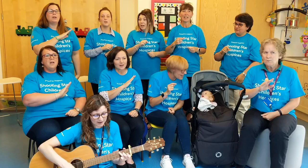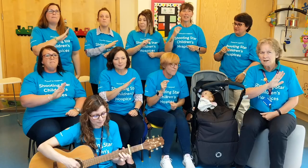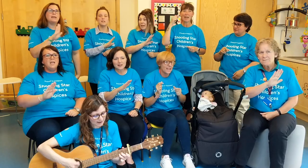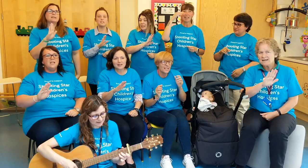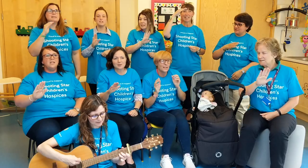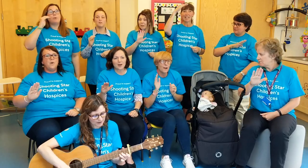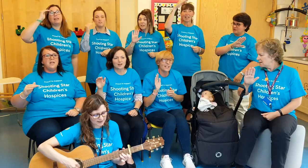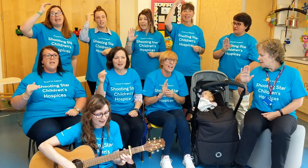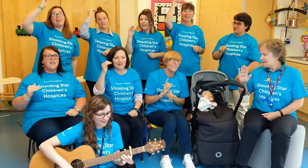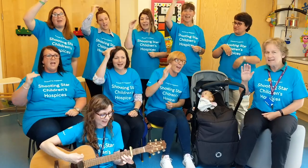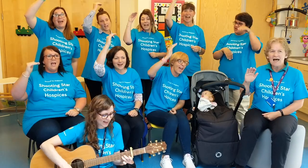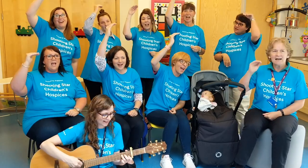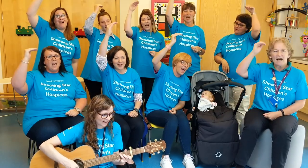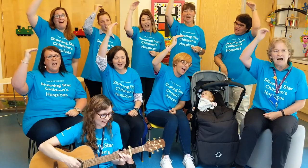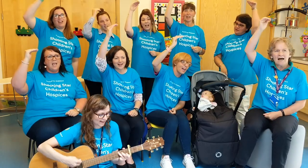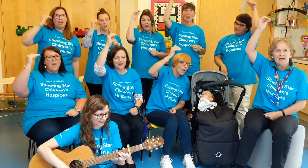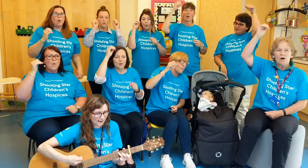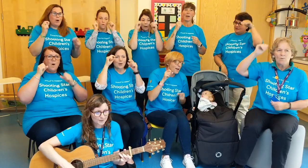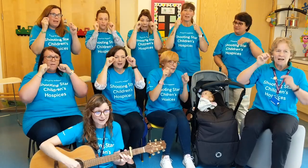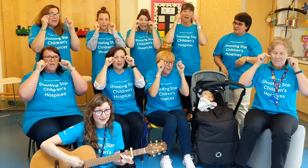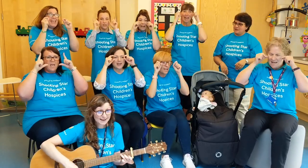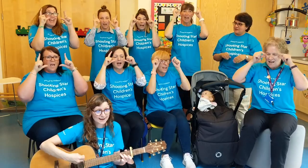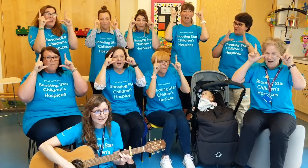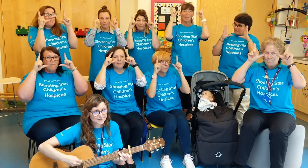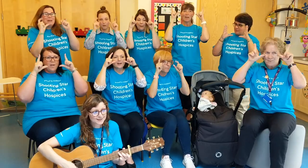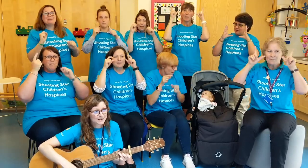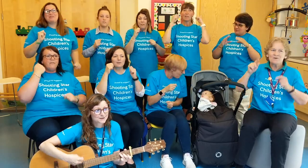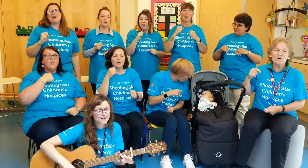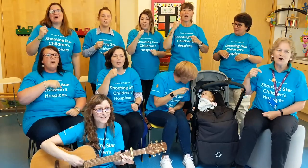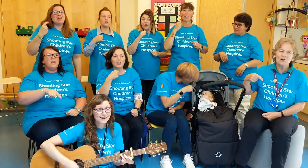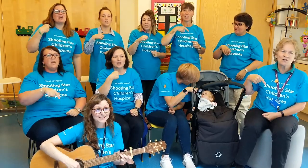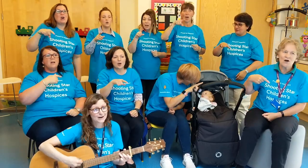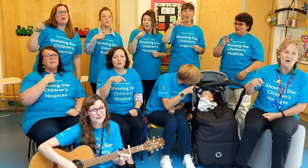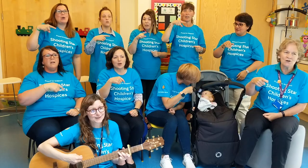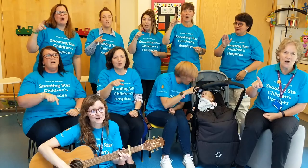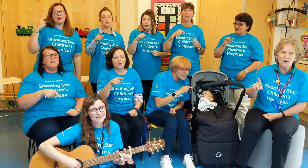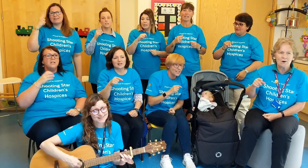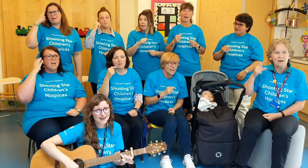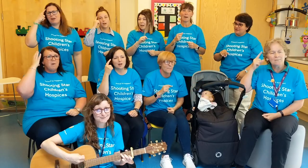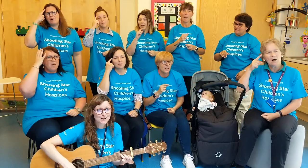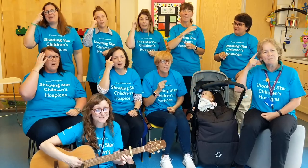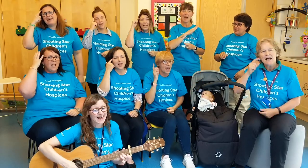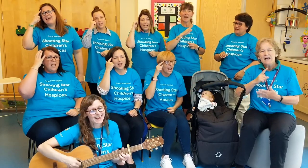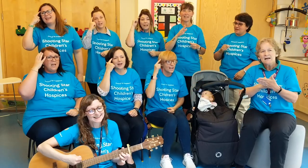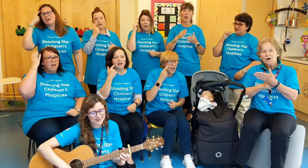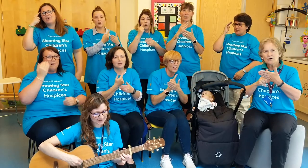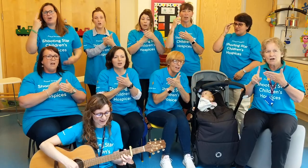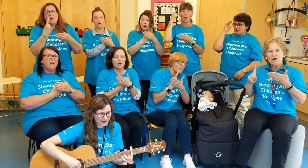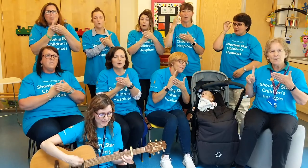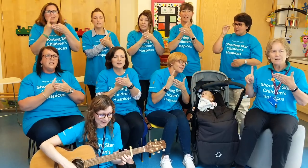gonna miss it when you hit that high. Wake me up before you go-go, cause I'm not planning on going